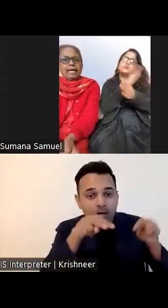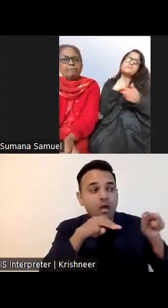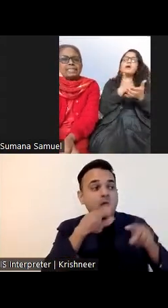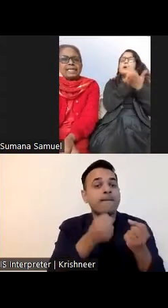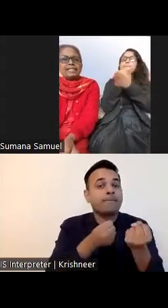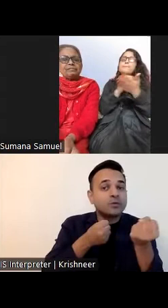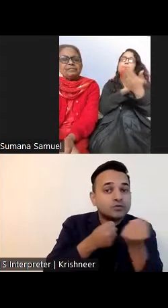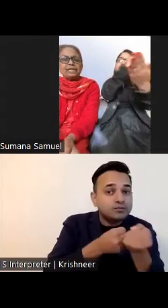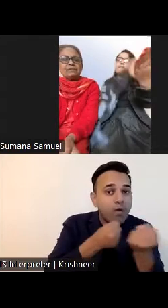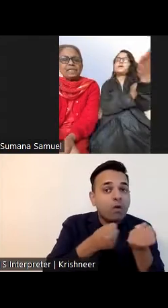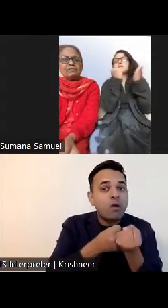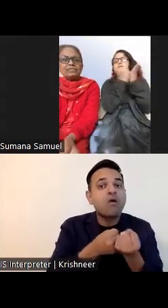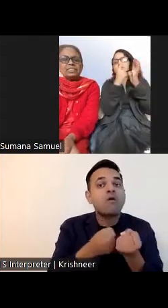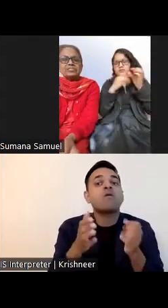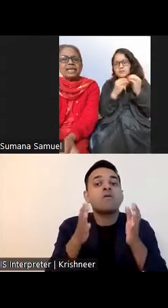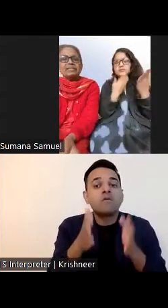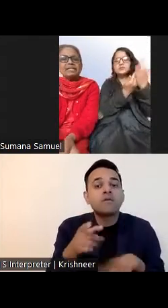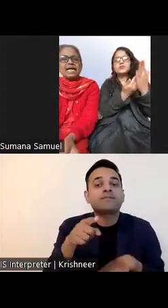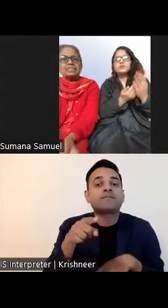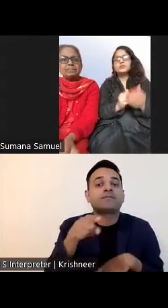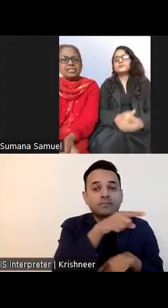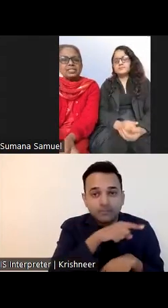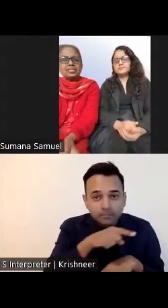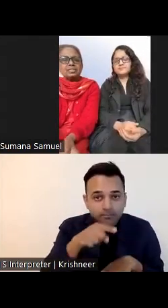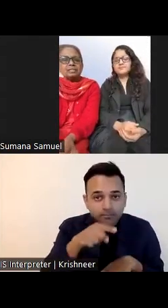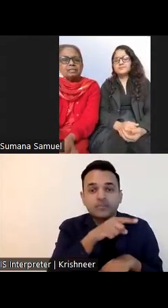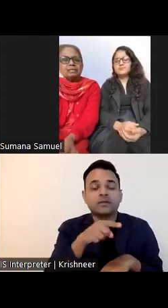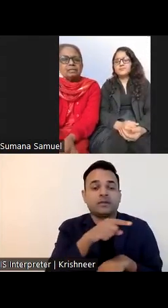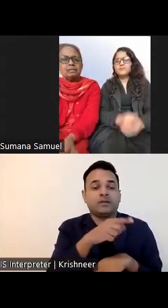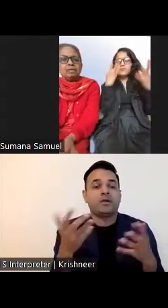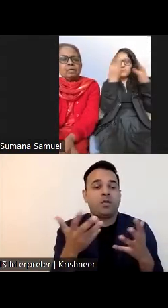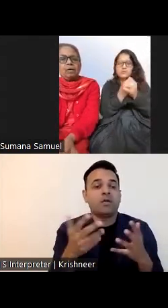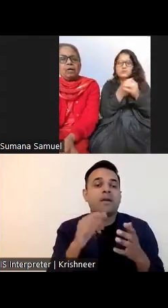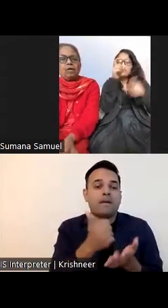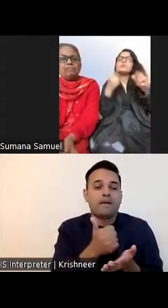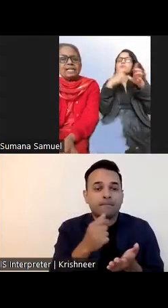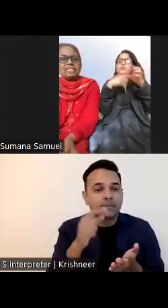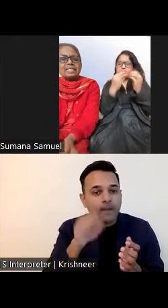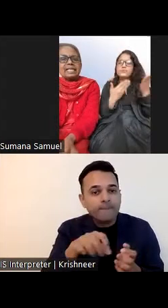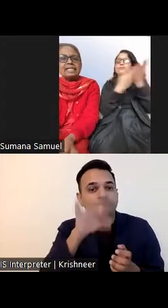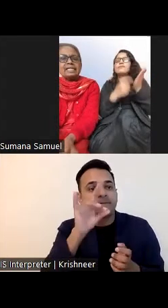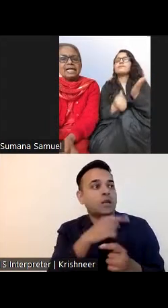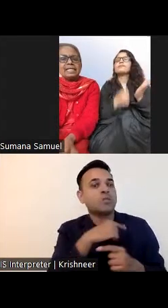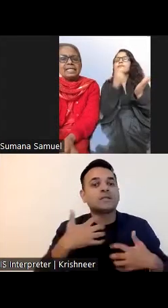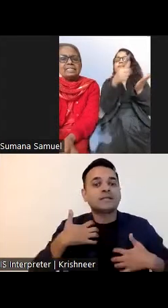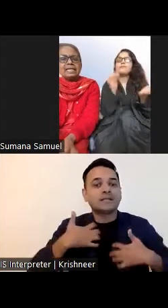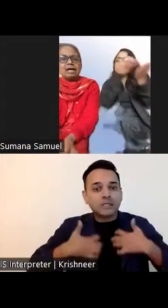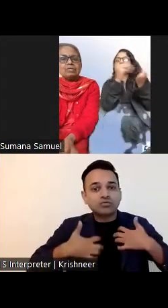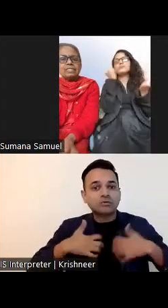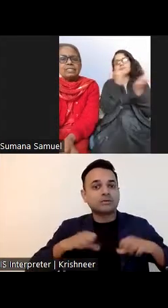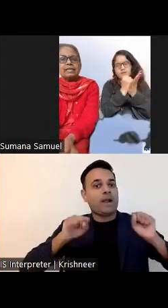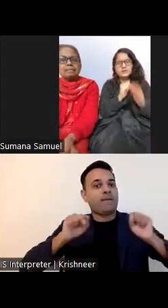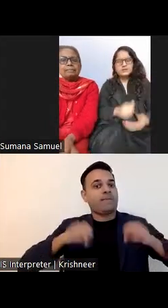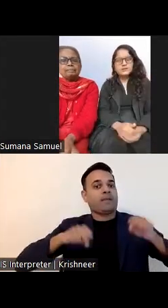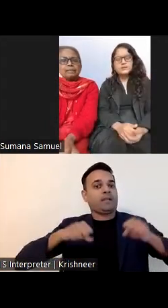Help us identify our individual strengths and aspirations. Offer us career guidance and